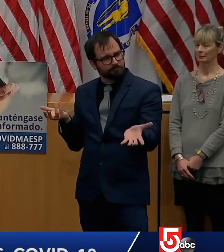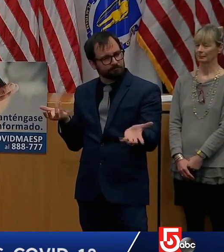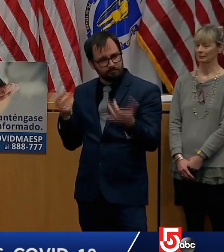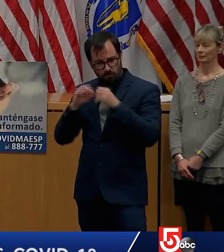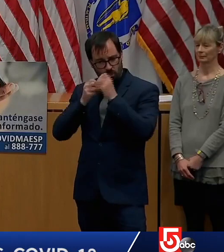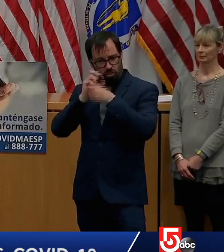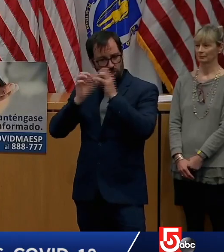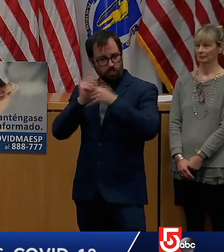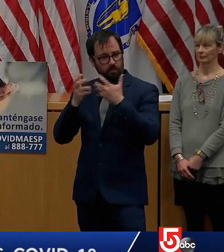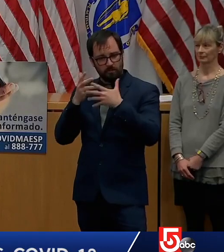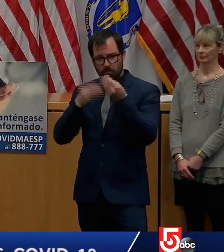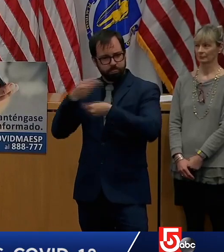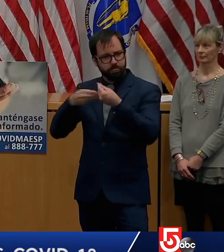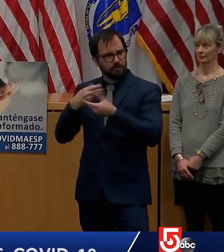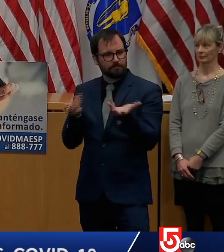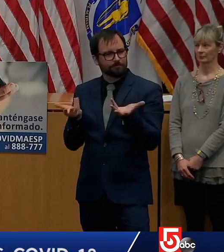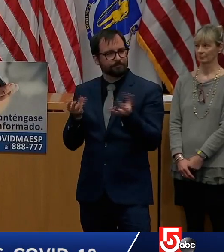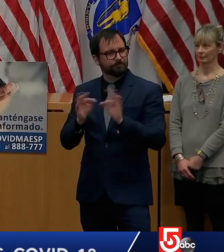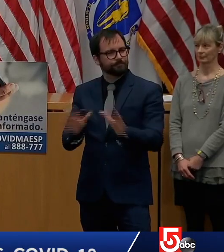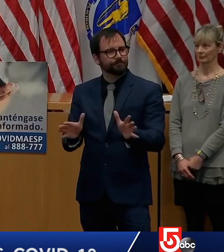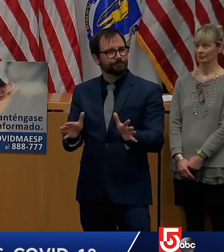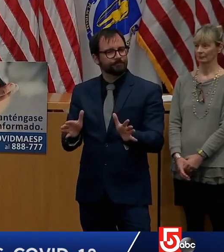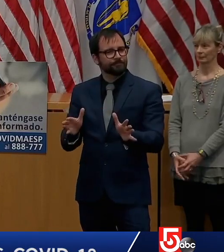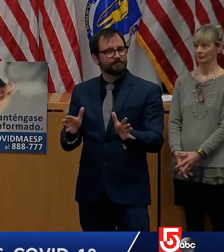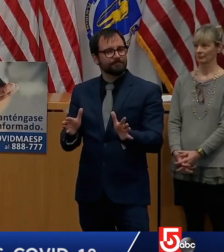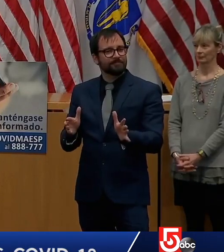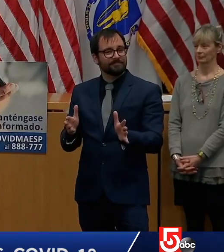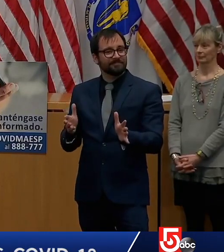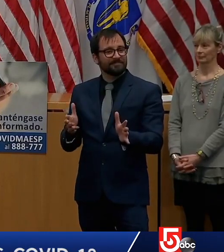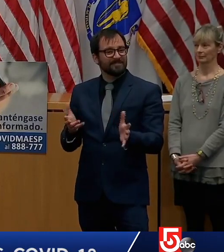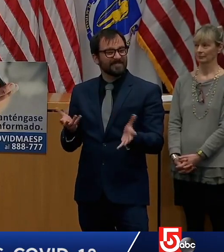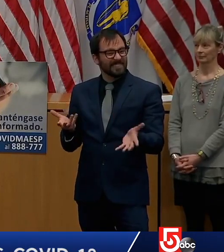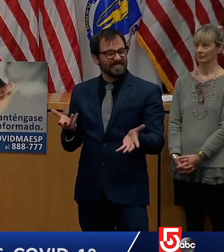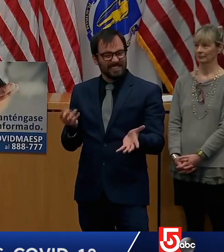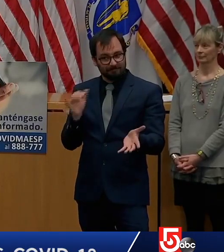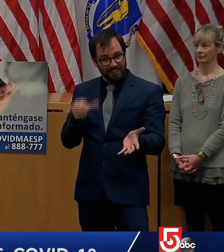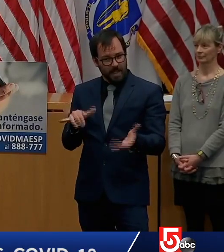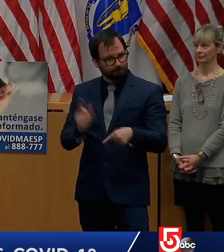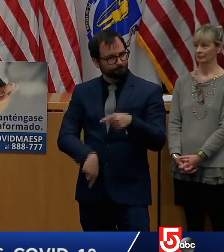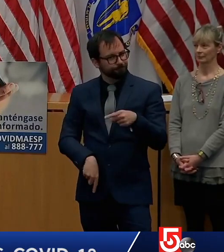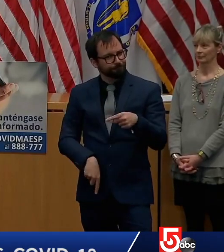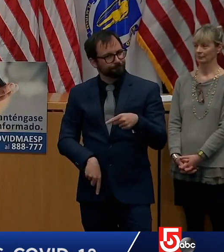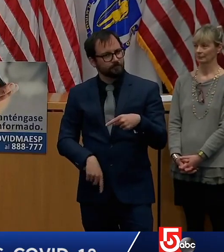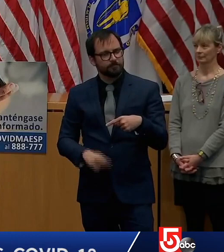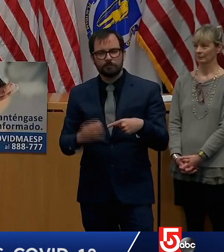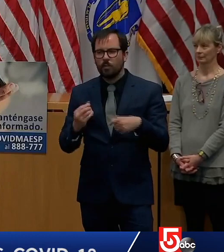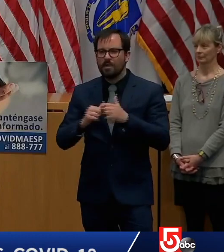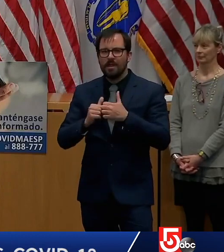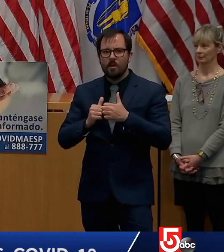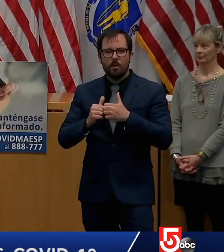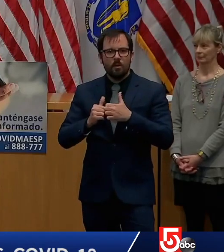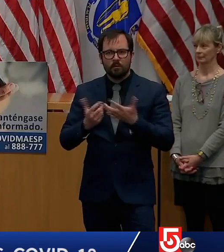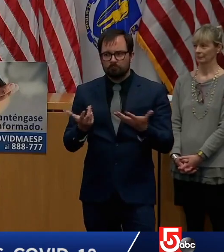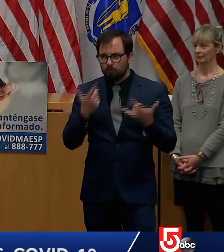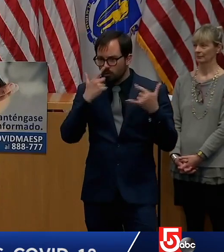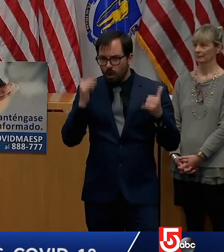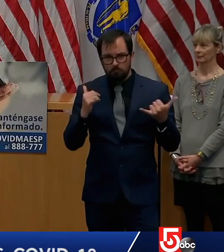And in many ways that would no longer be possible. You need guidance and construct about how to deal with that.